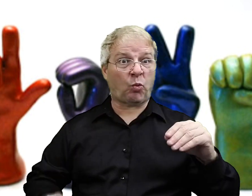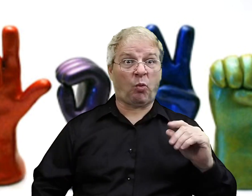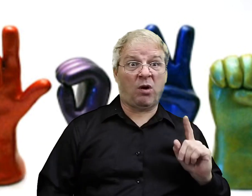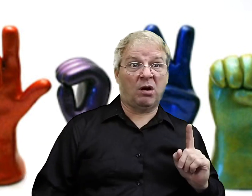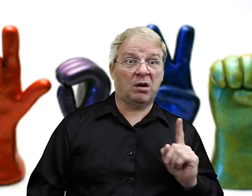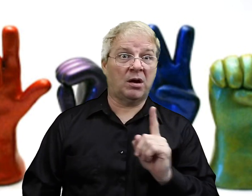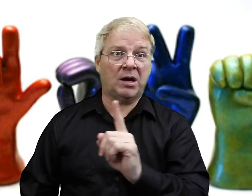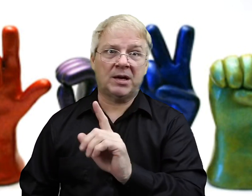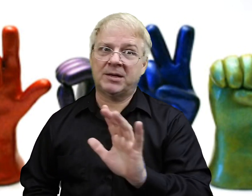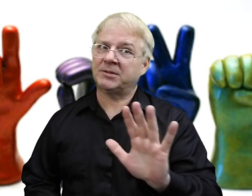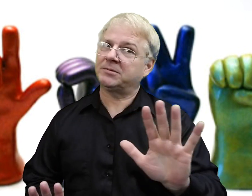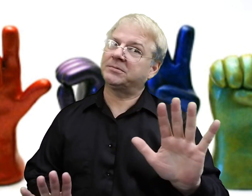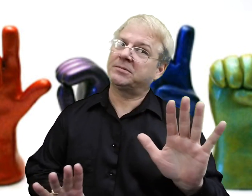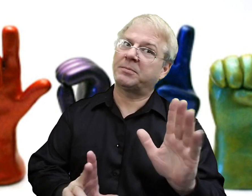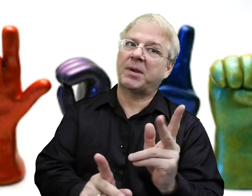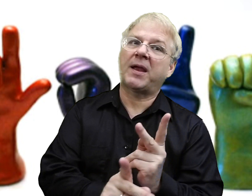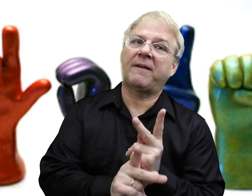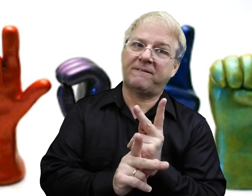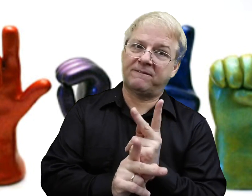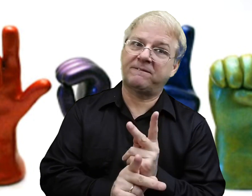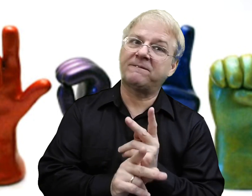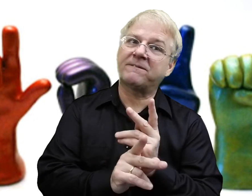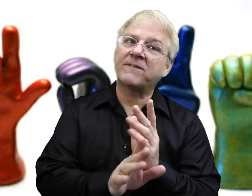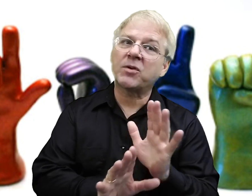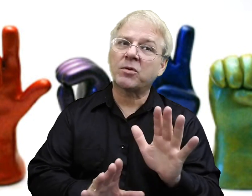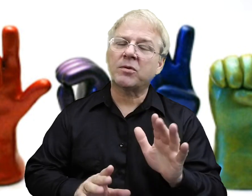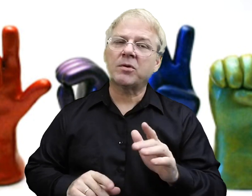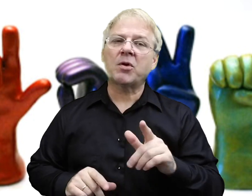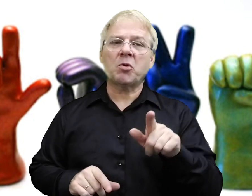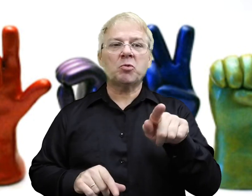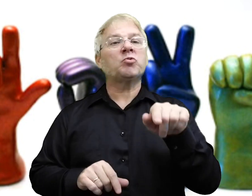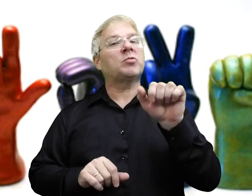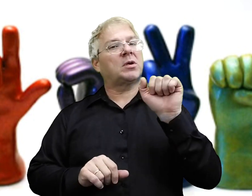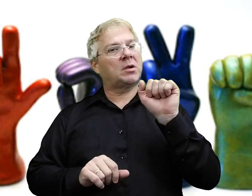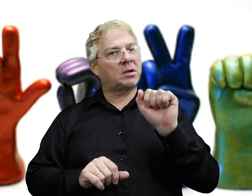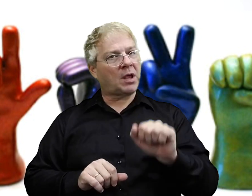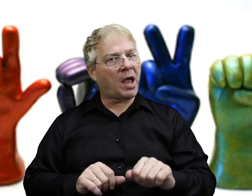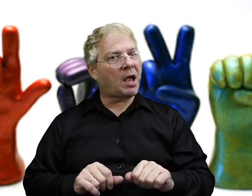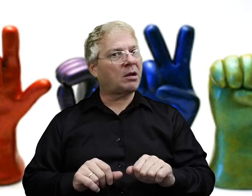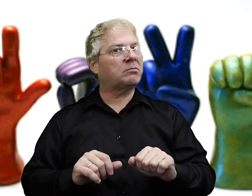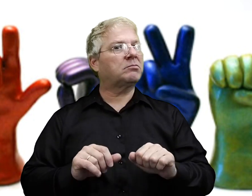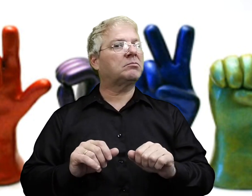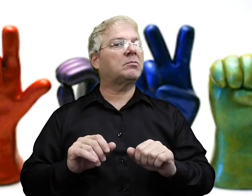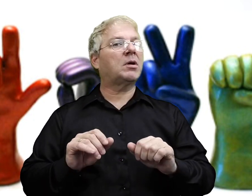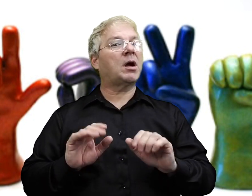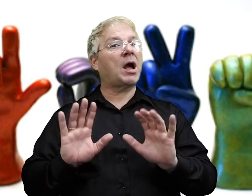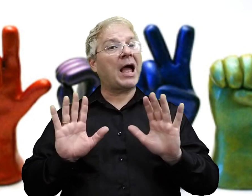talking in the store or something like that. Be careful. Be cautious. Yes, you can.